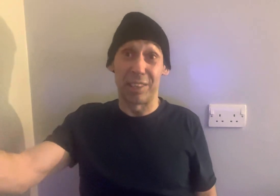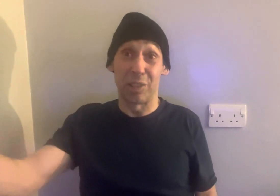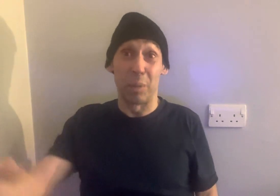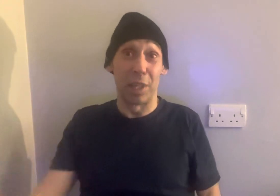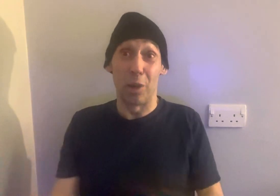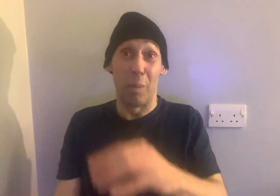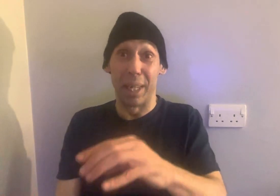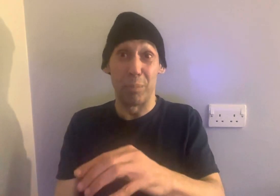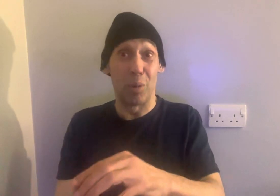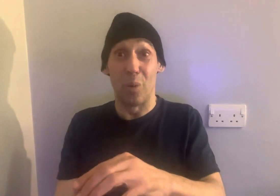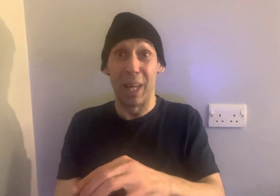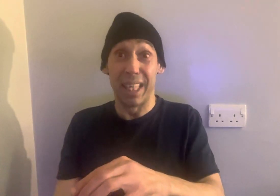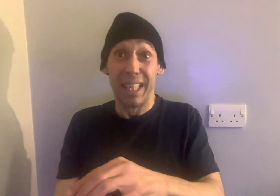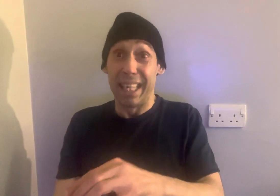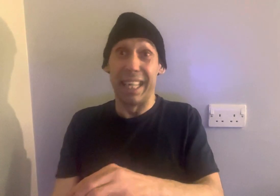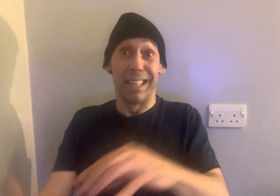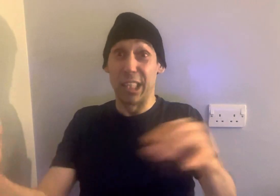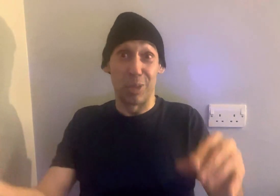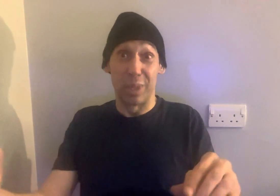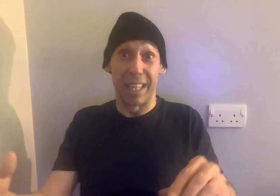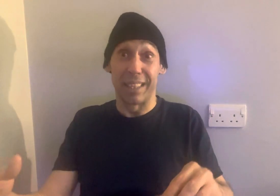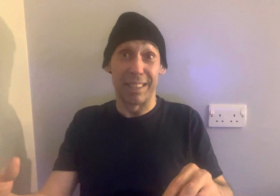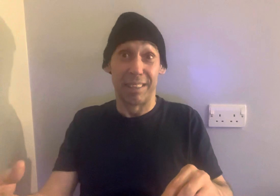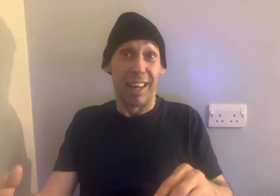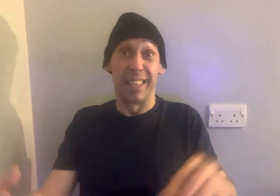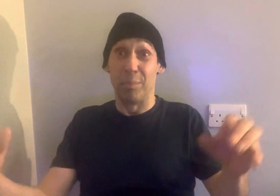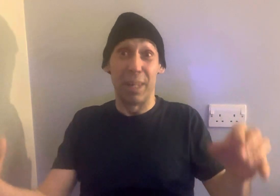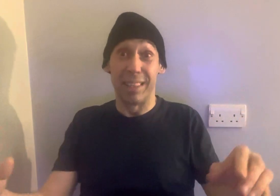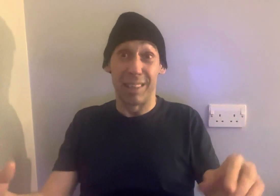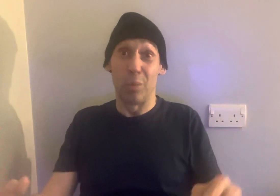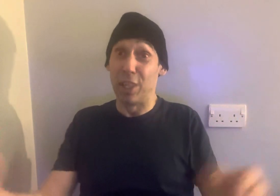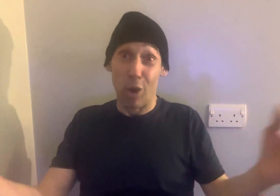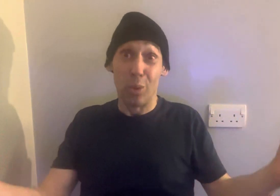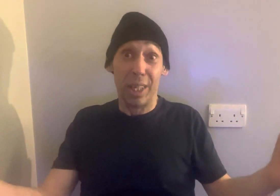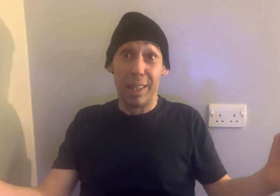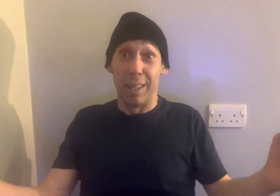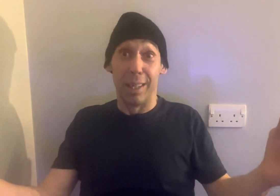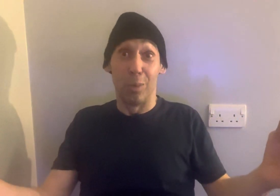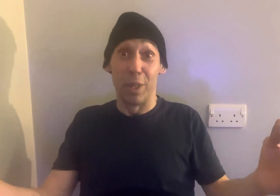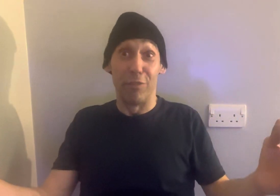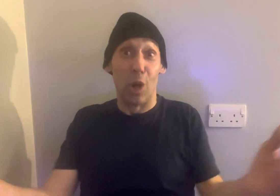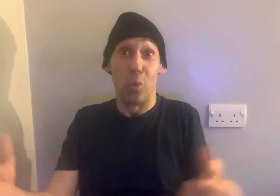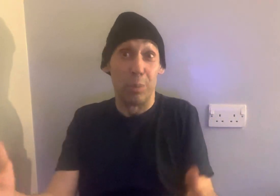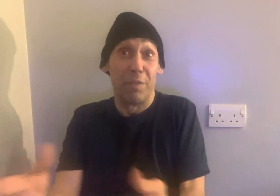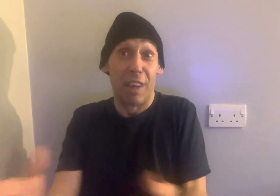There's going to be a lot of money put away hidden in suitcases under beds like we know with nothing